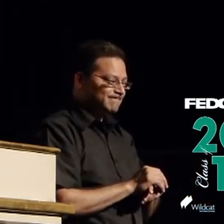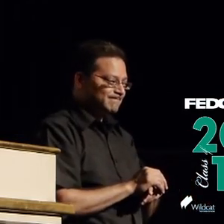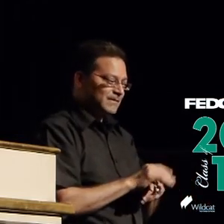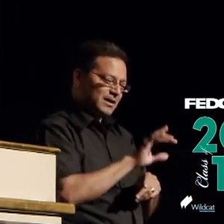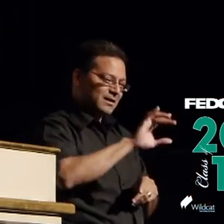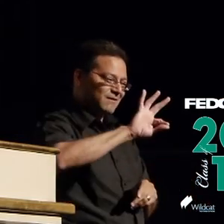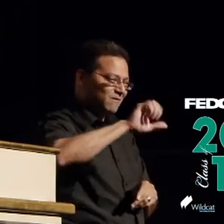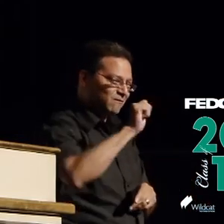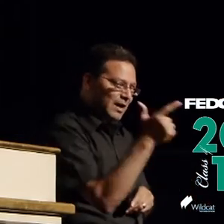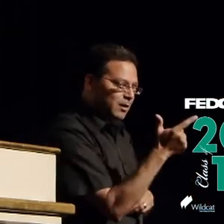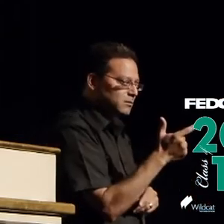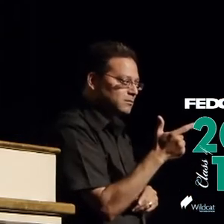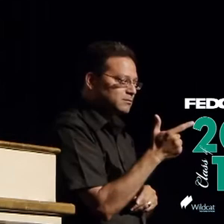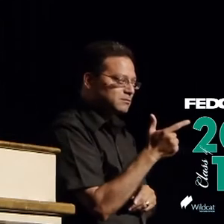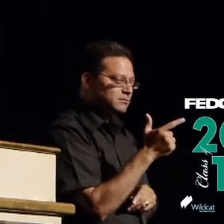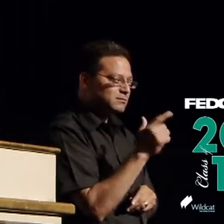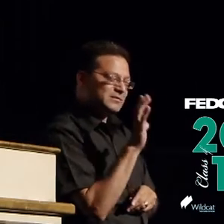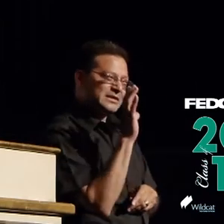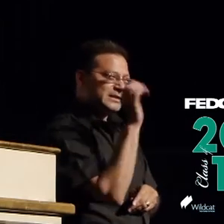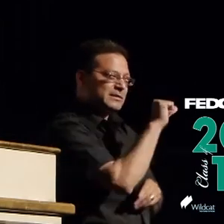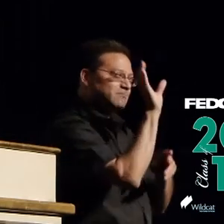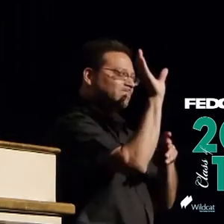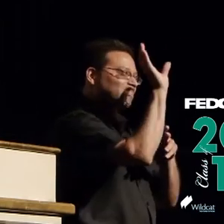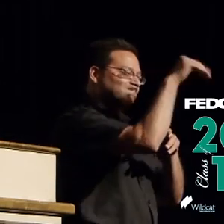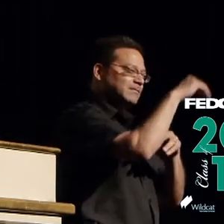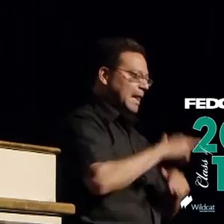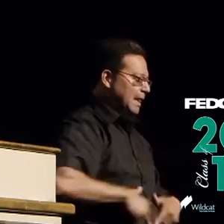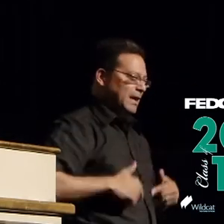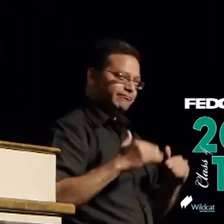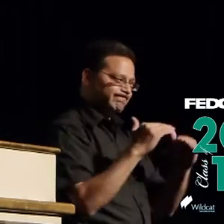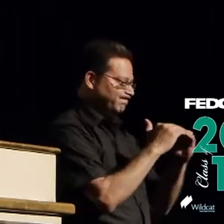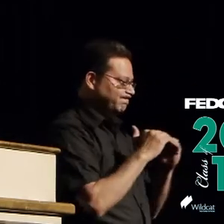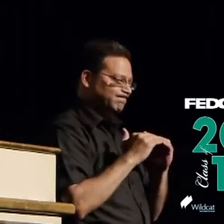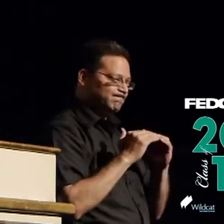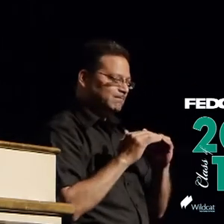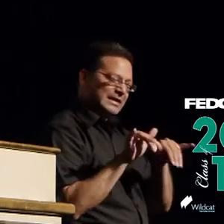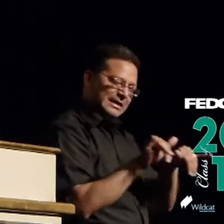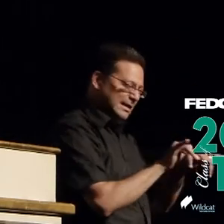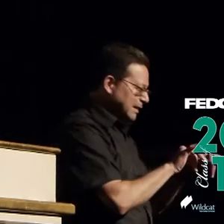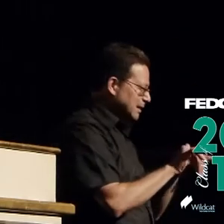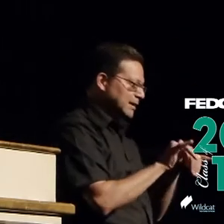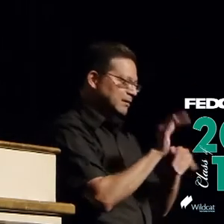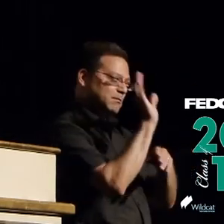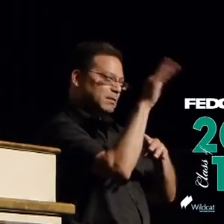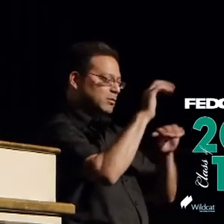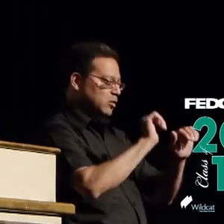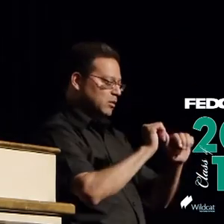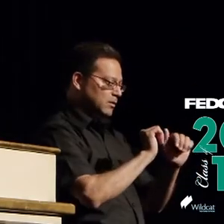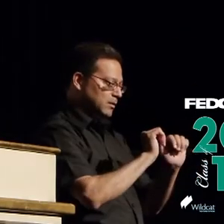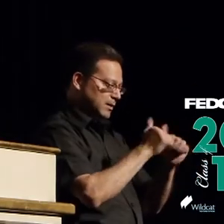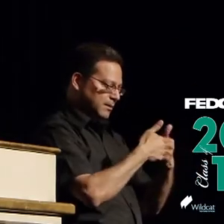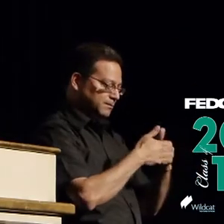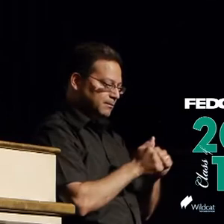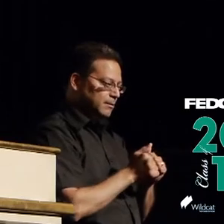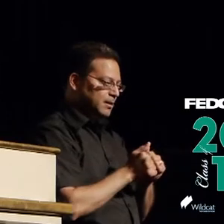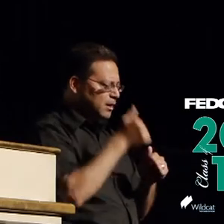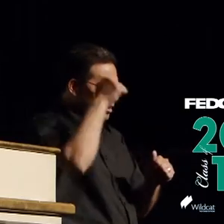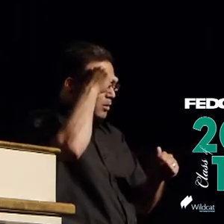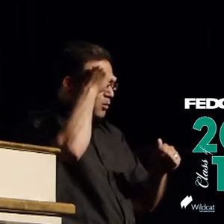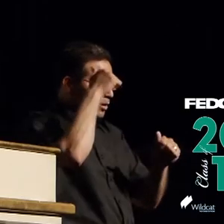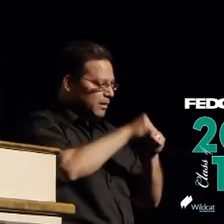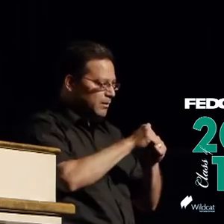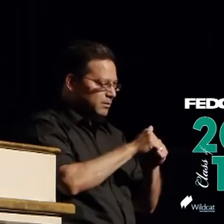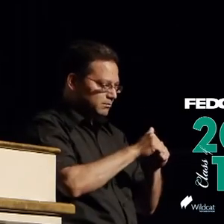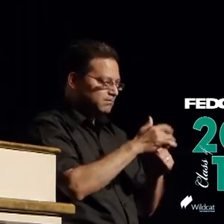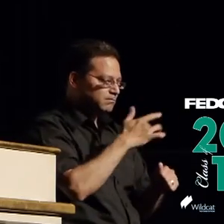life isn't fair just like a basketball game but what you want to be remembered for is the follow